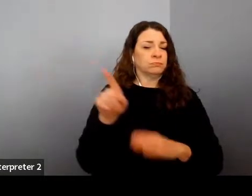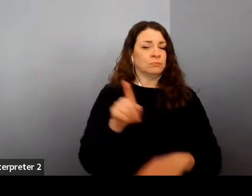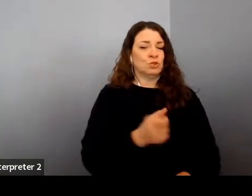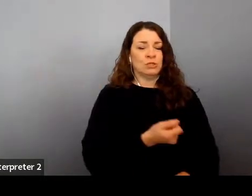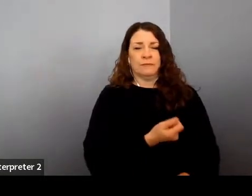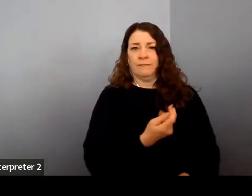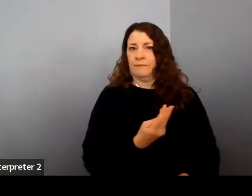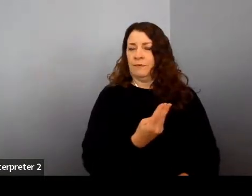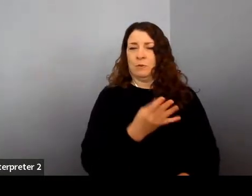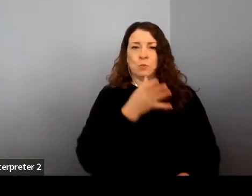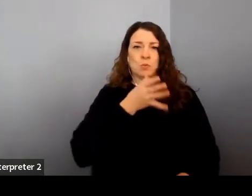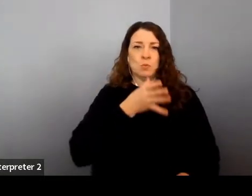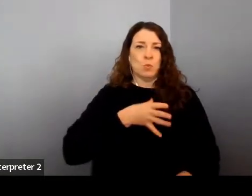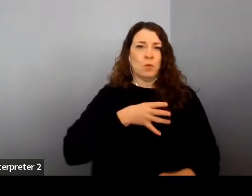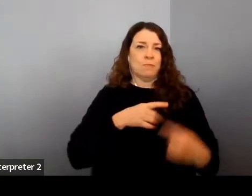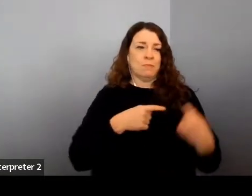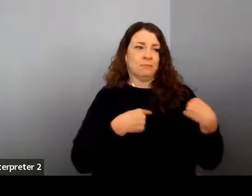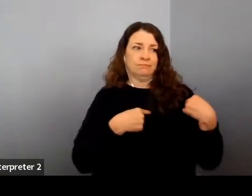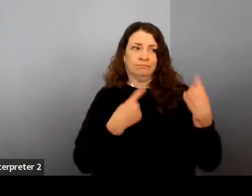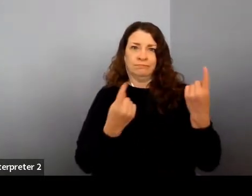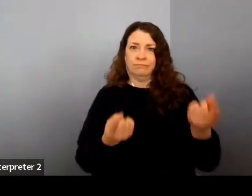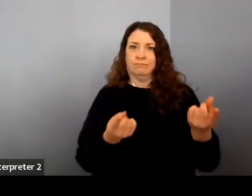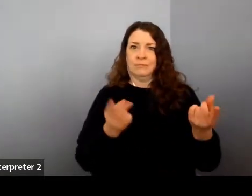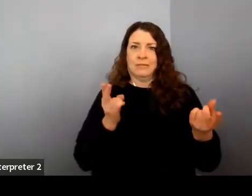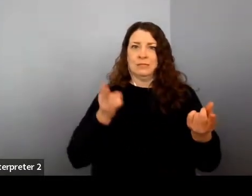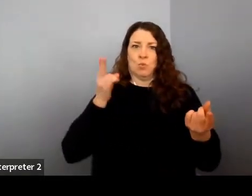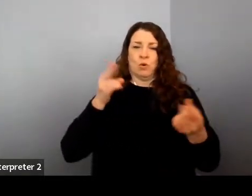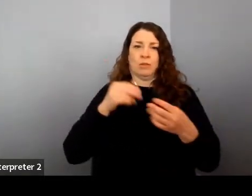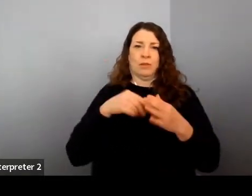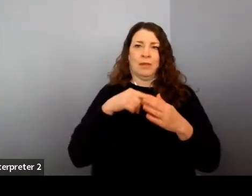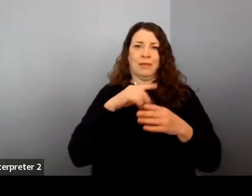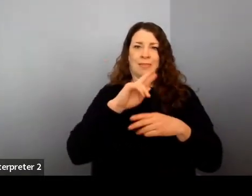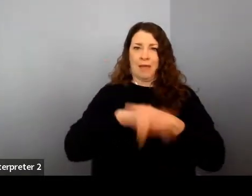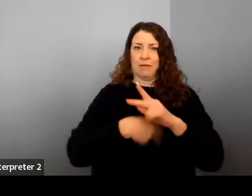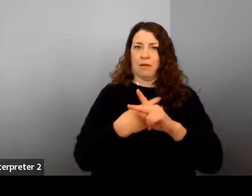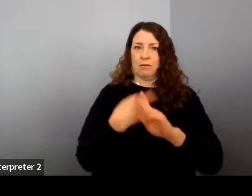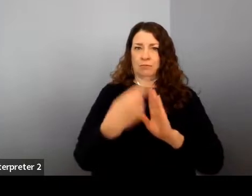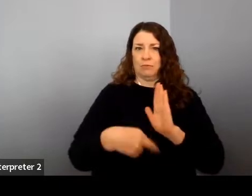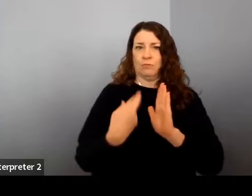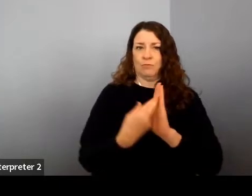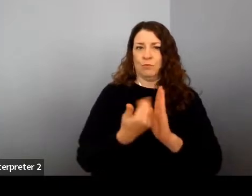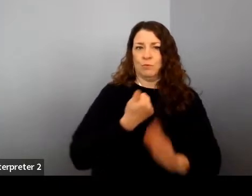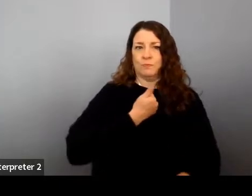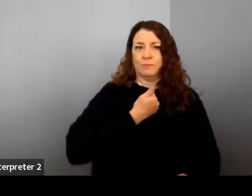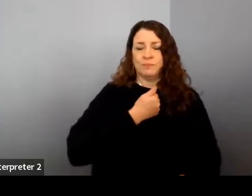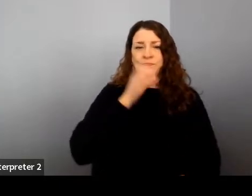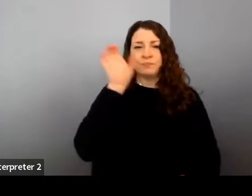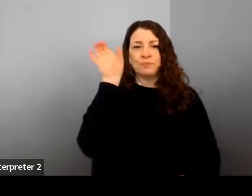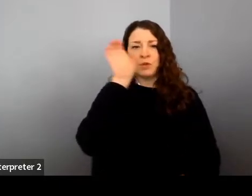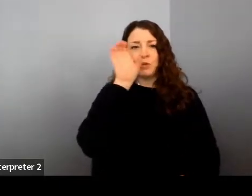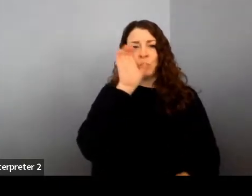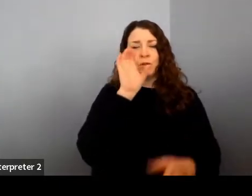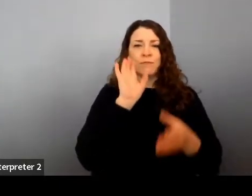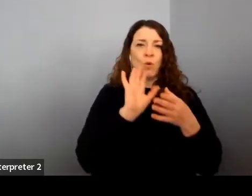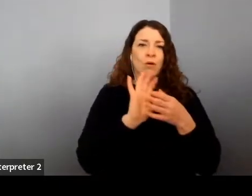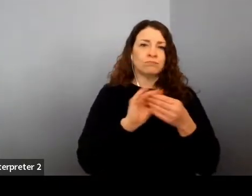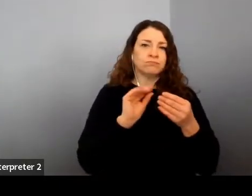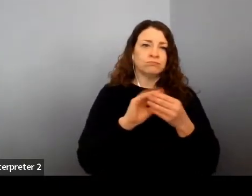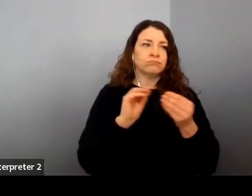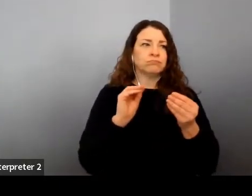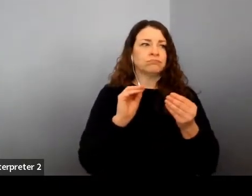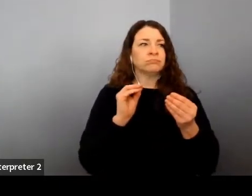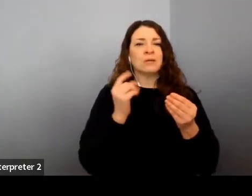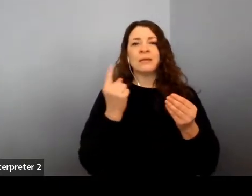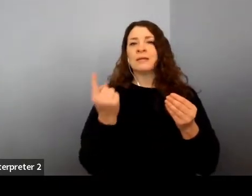we've seen in these roles, even when I myself was looking for just anecdotal sort of, you know,